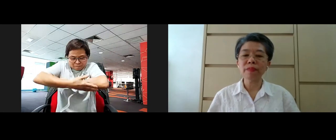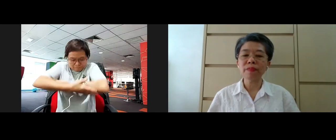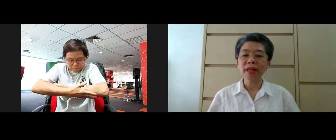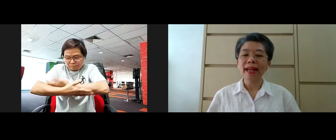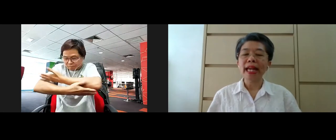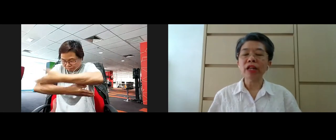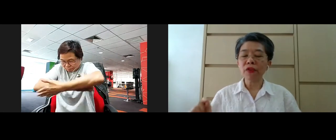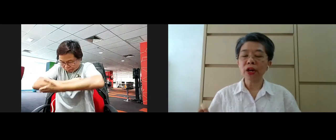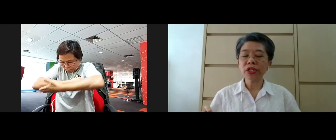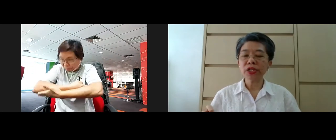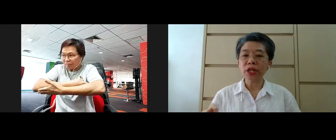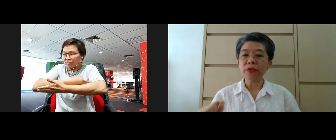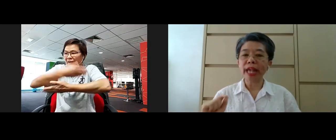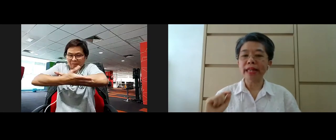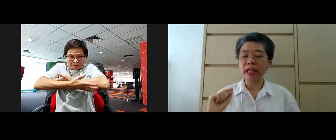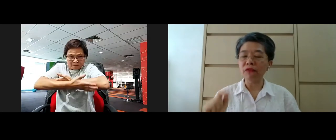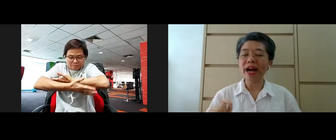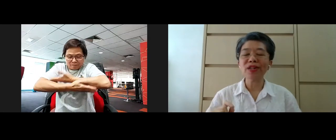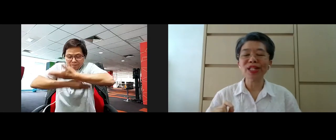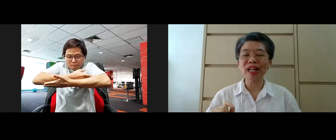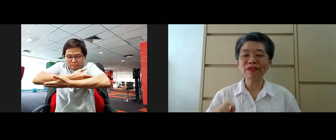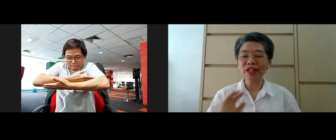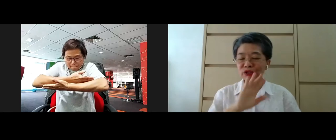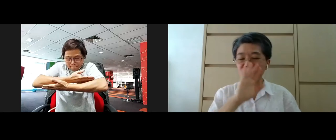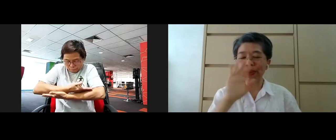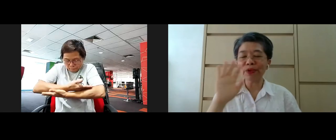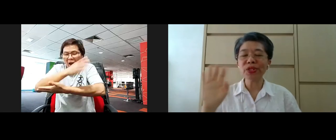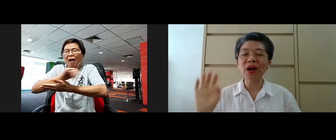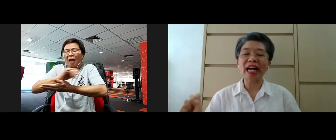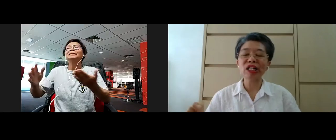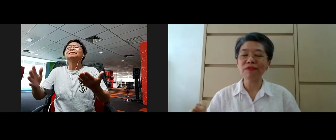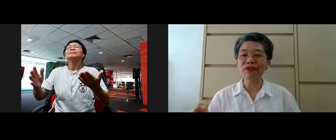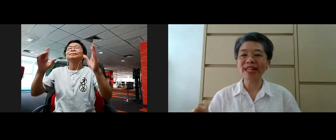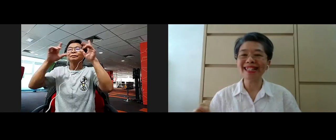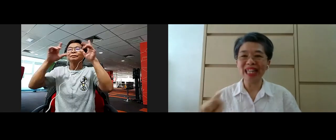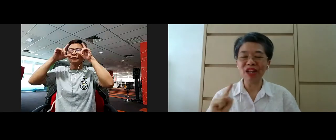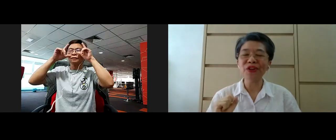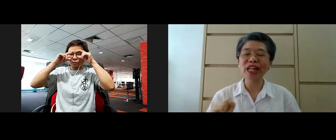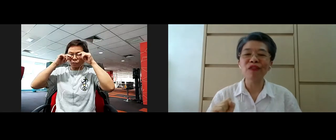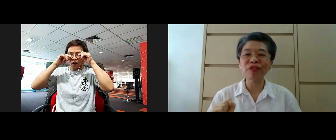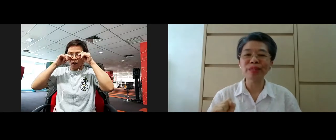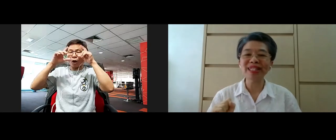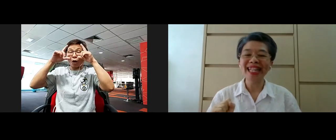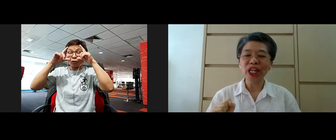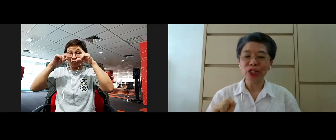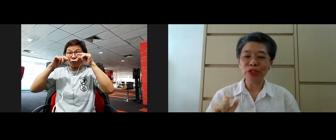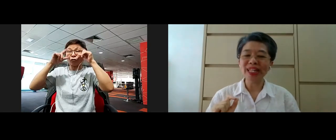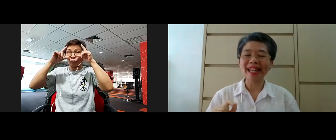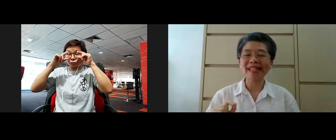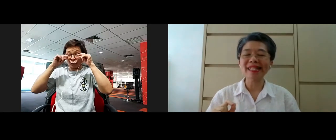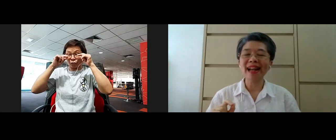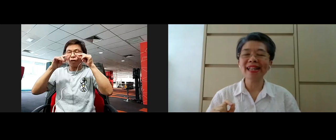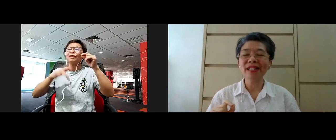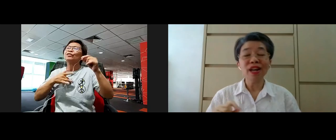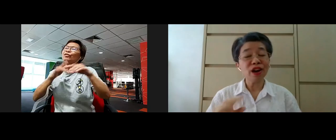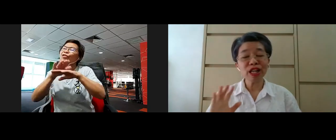cushion. And of course, you can invite yourself to close your eyes fully, if you're comfortable if do